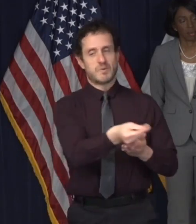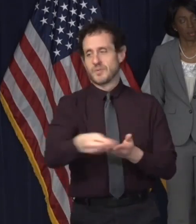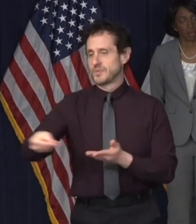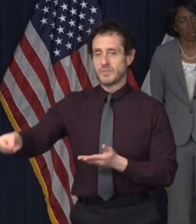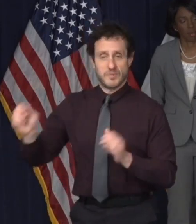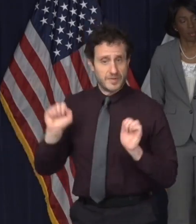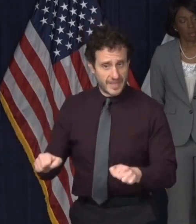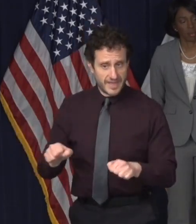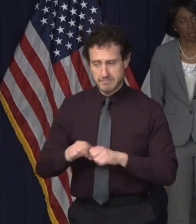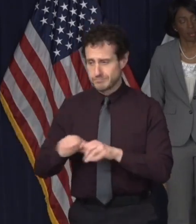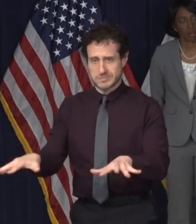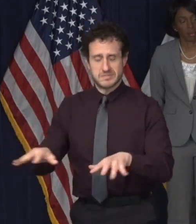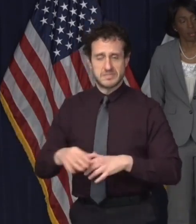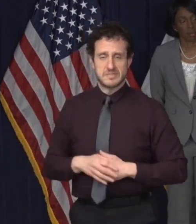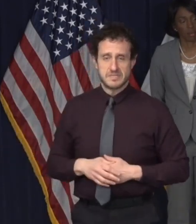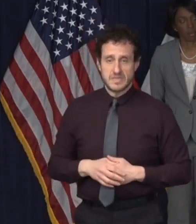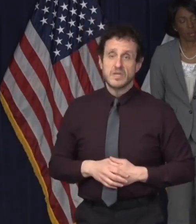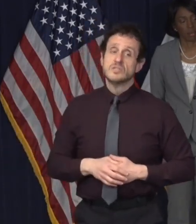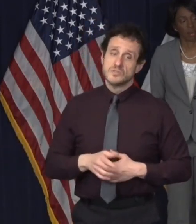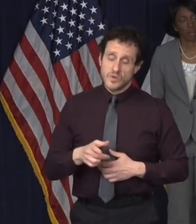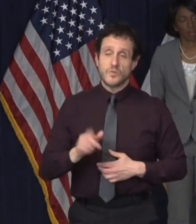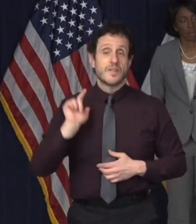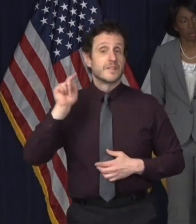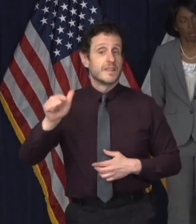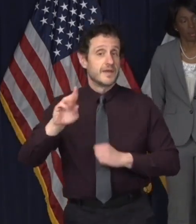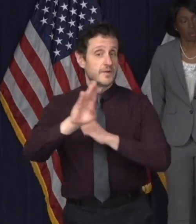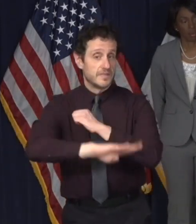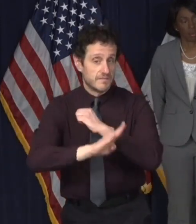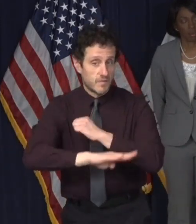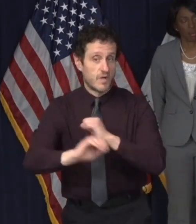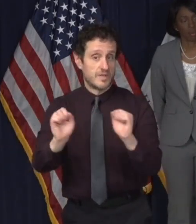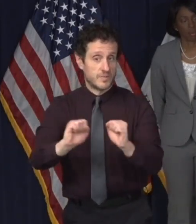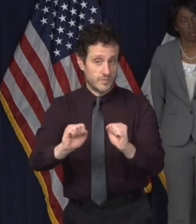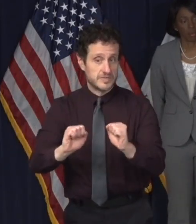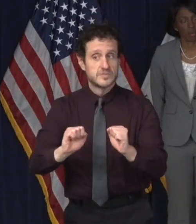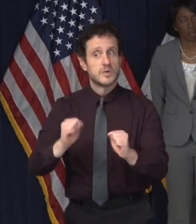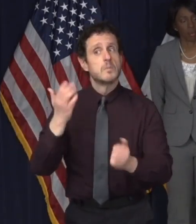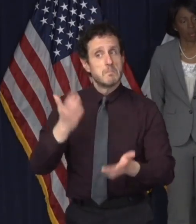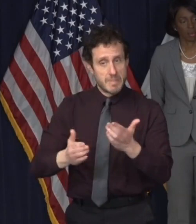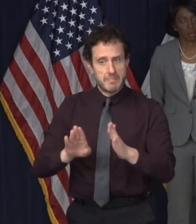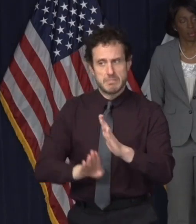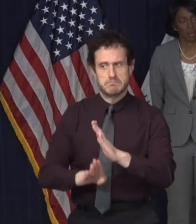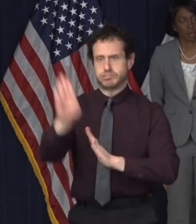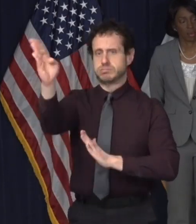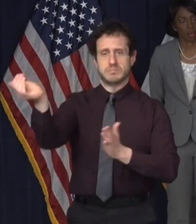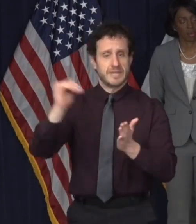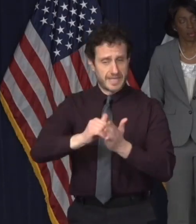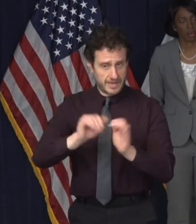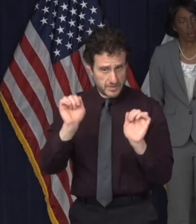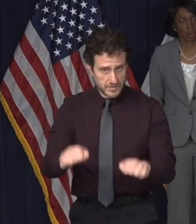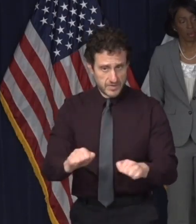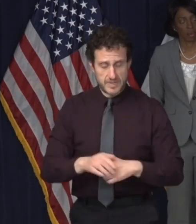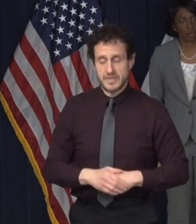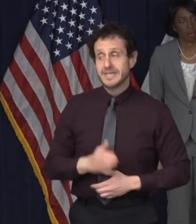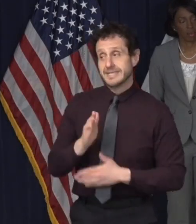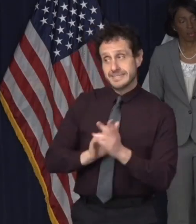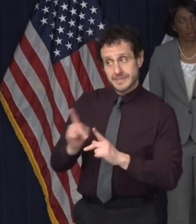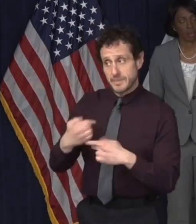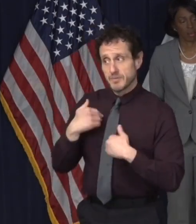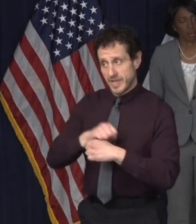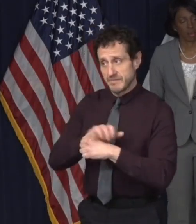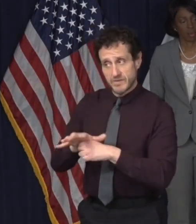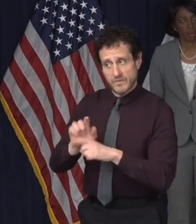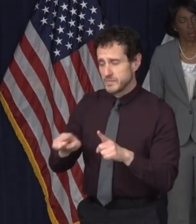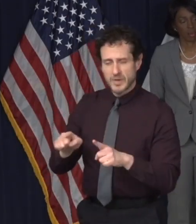might underestimate the second wave that would be expected to start then. The presence of asymptomatic individuals could also